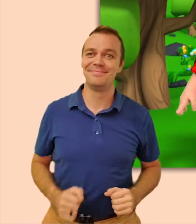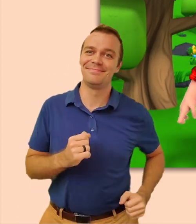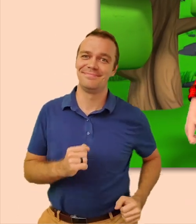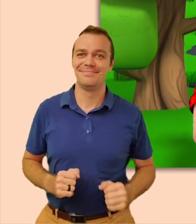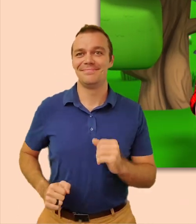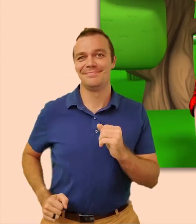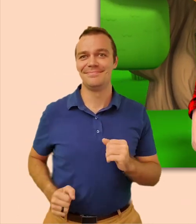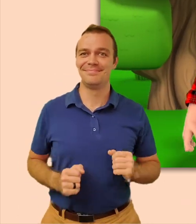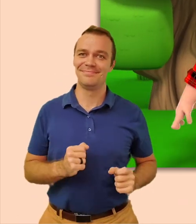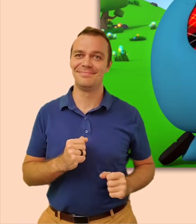-O